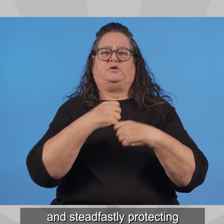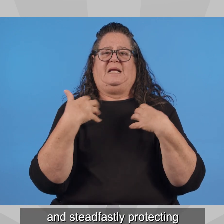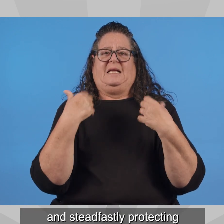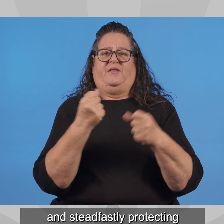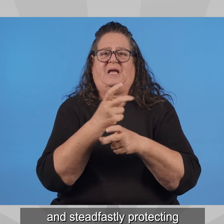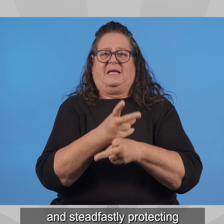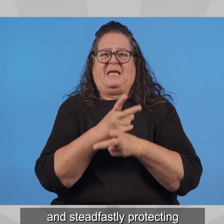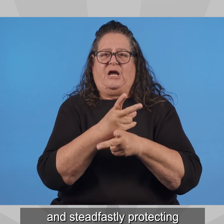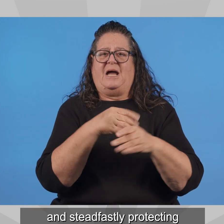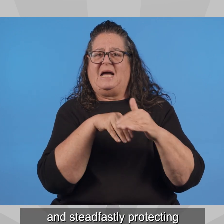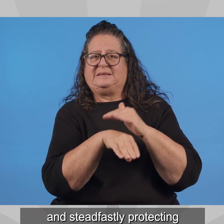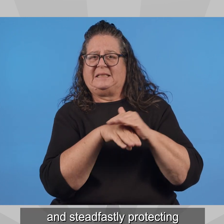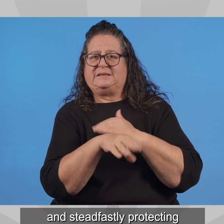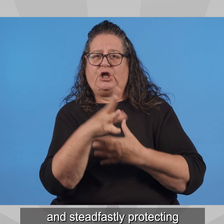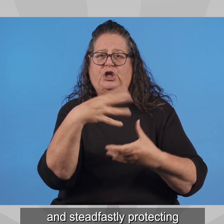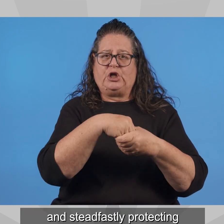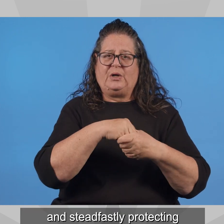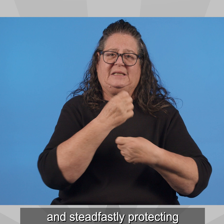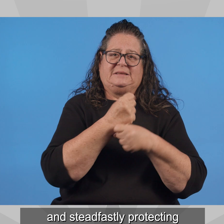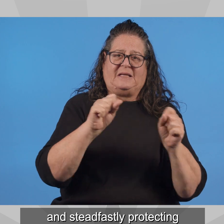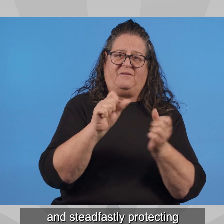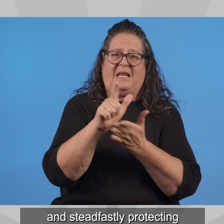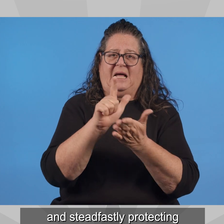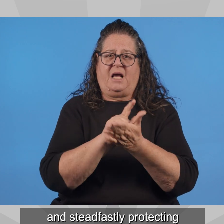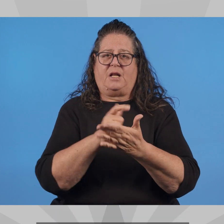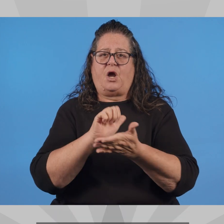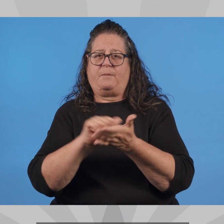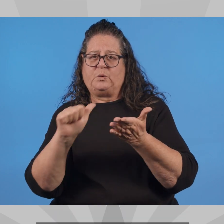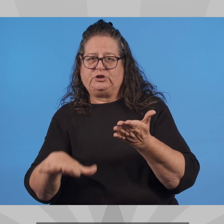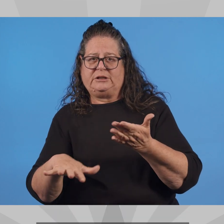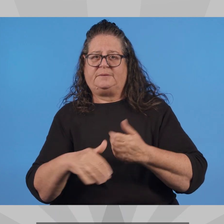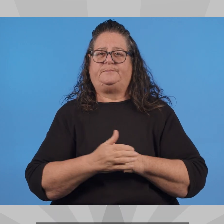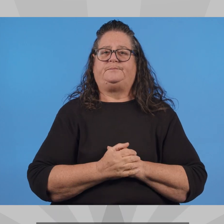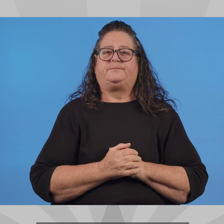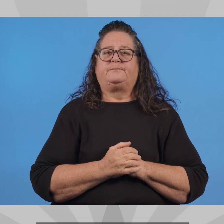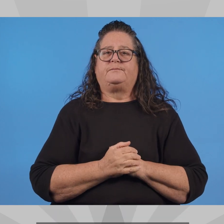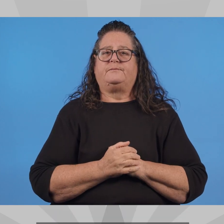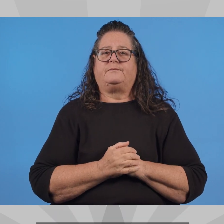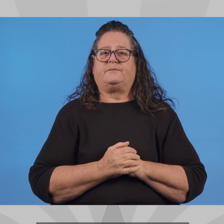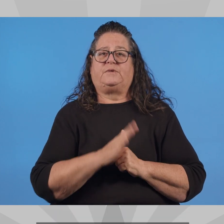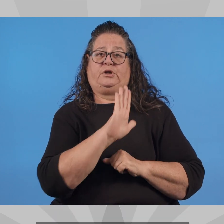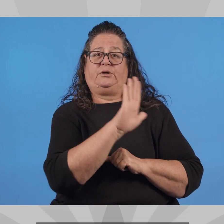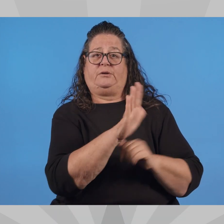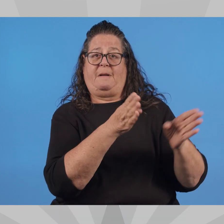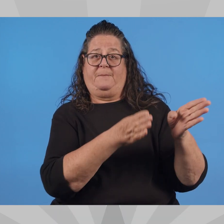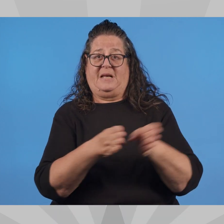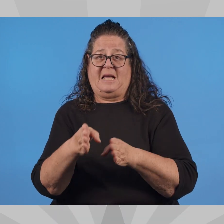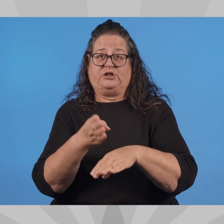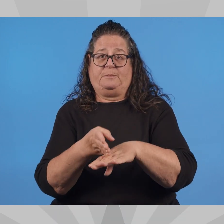steadfastly protecting comprehensive health care access, including safe, legal abortion.